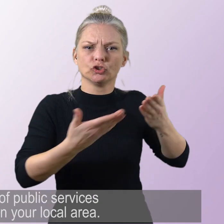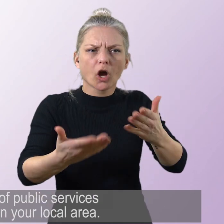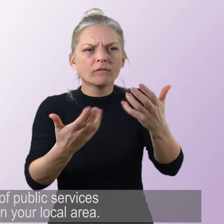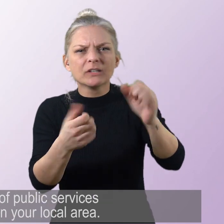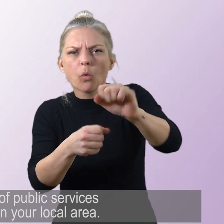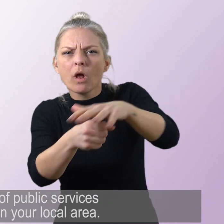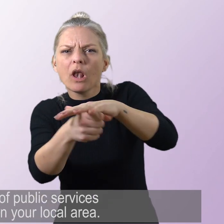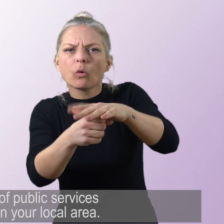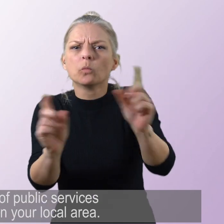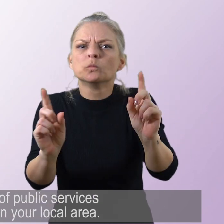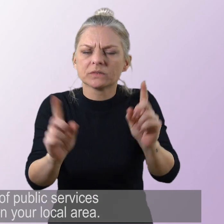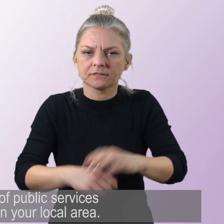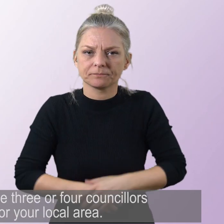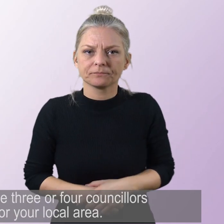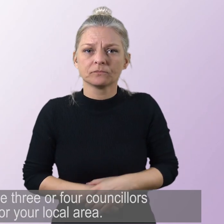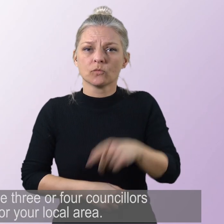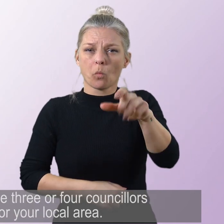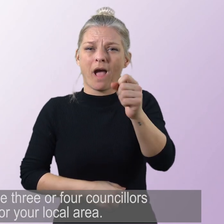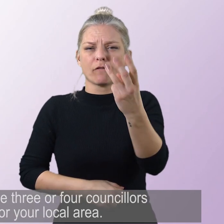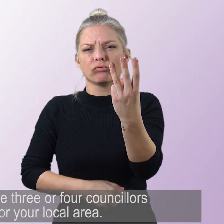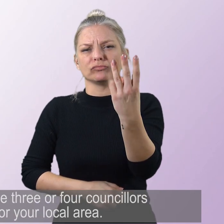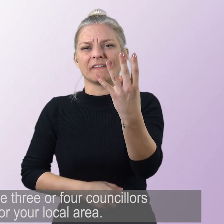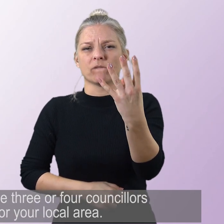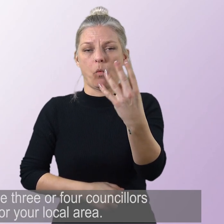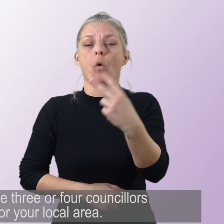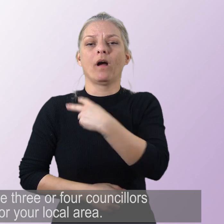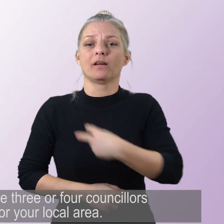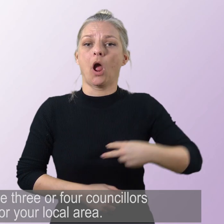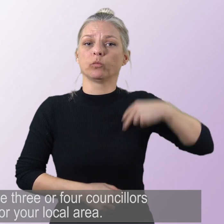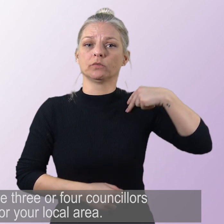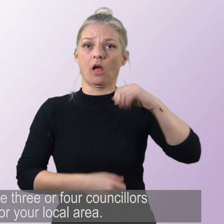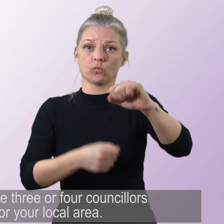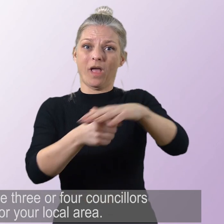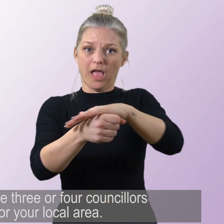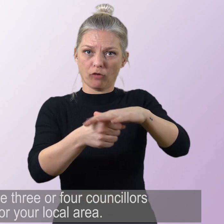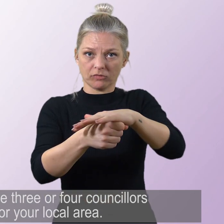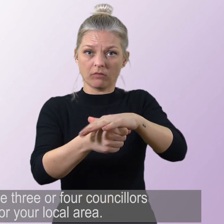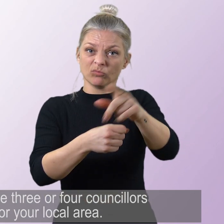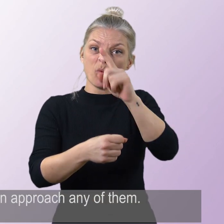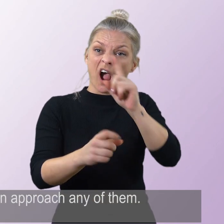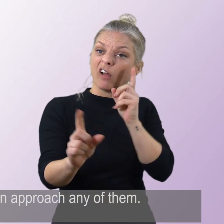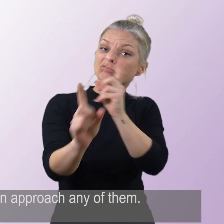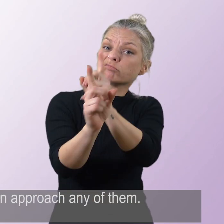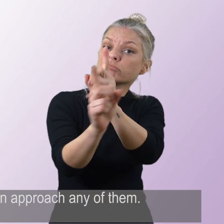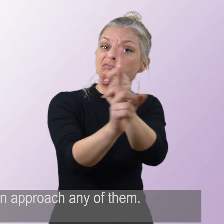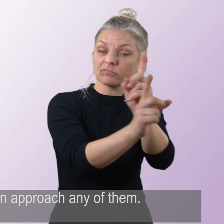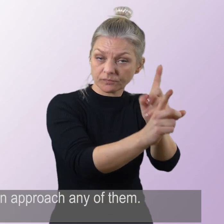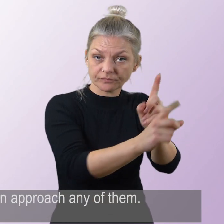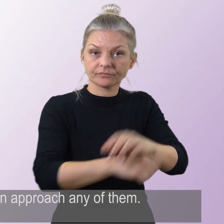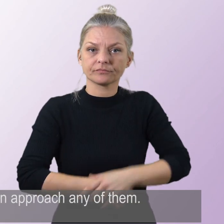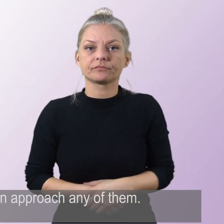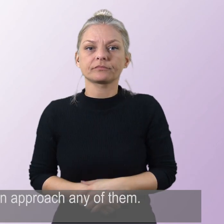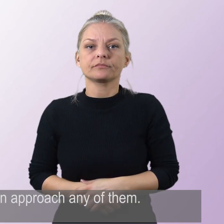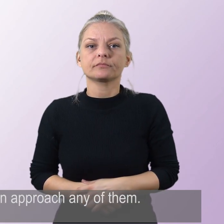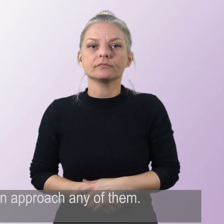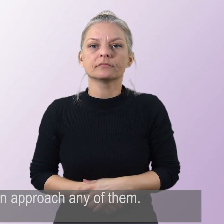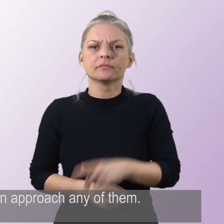local area. You have three or four councillors for your local area. You can approach any of them.